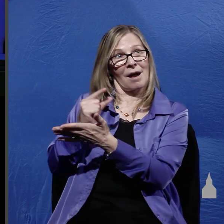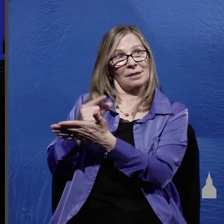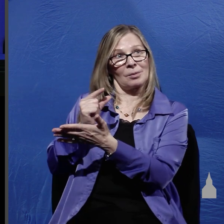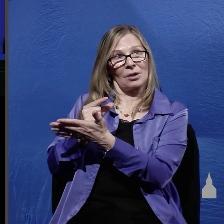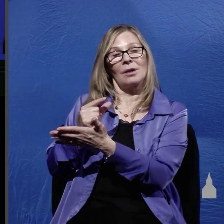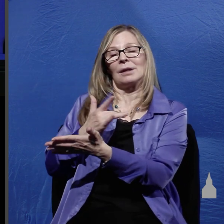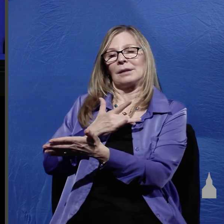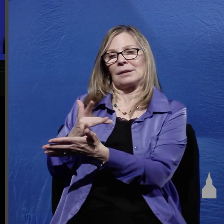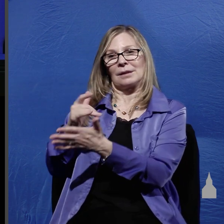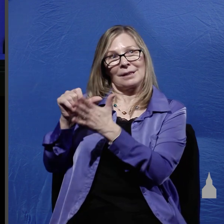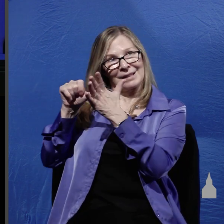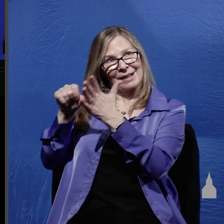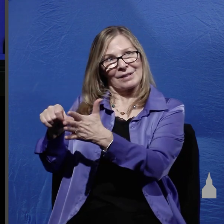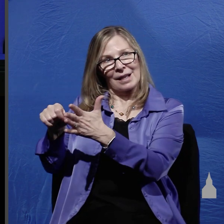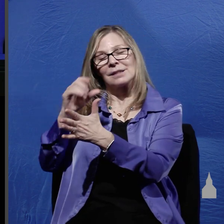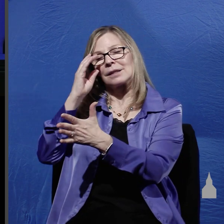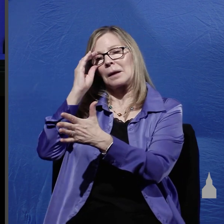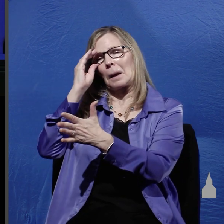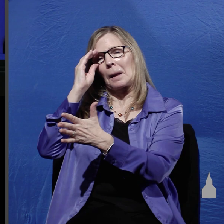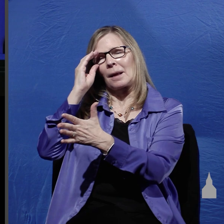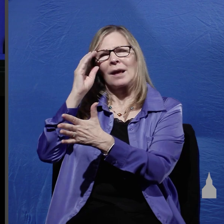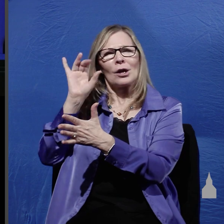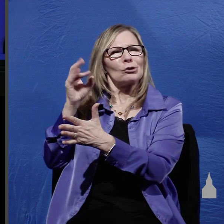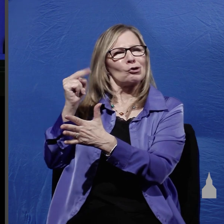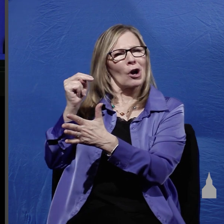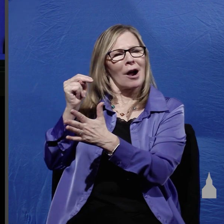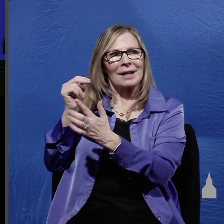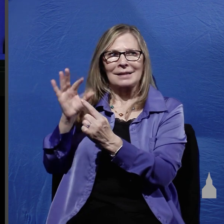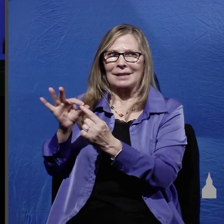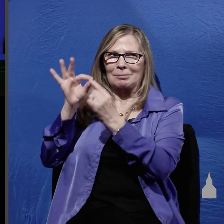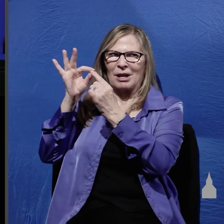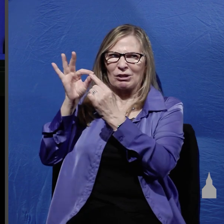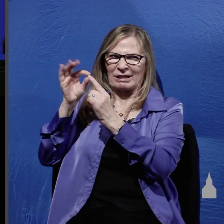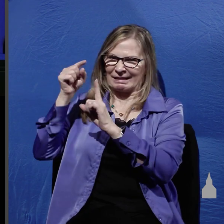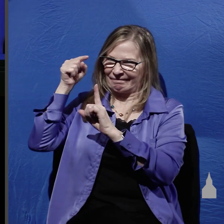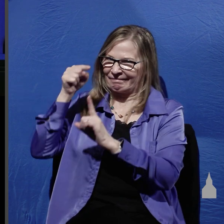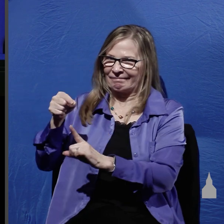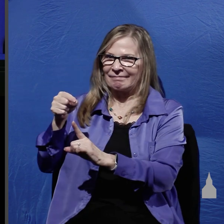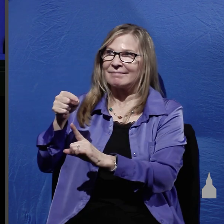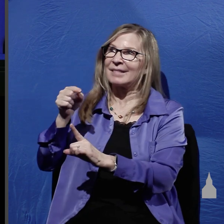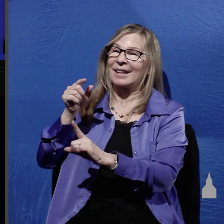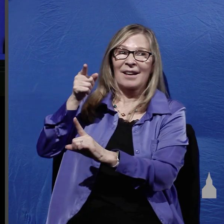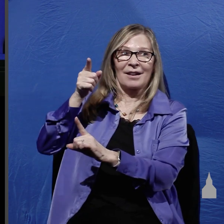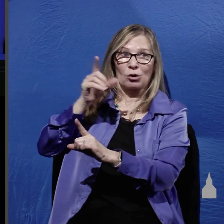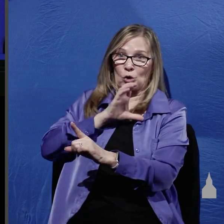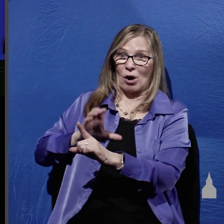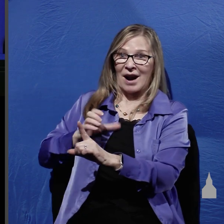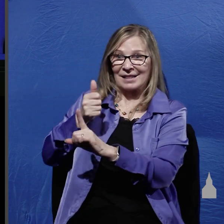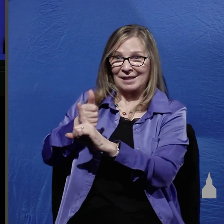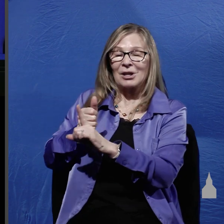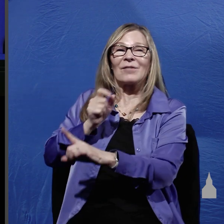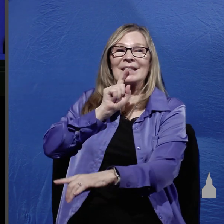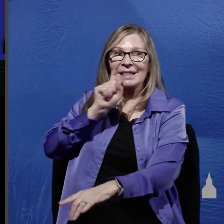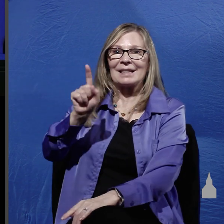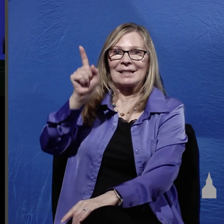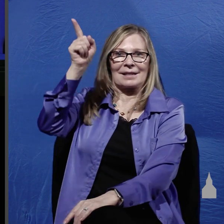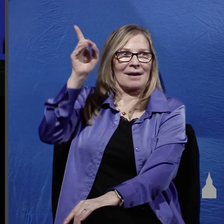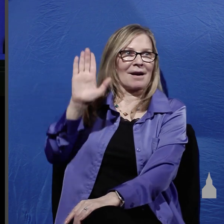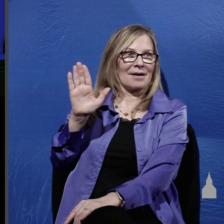note this John lays special emphasis on the deity of Christ that Christ is God and